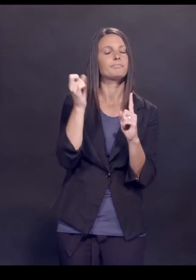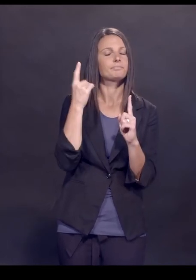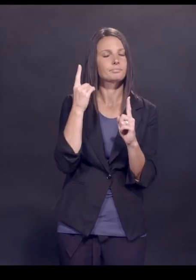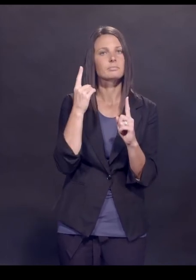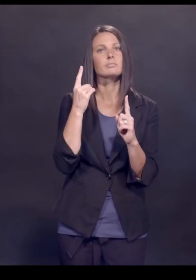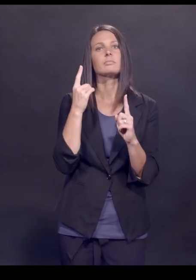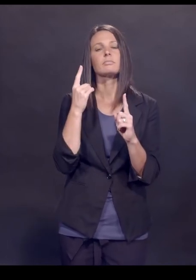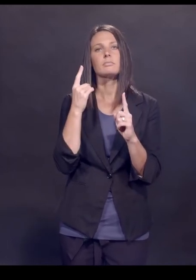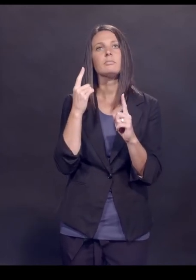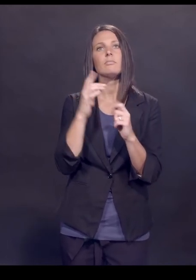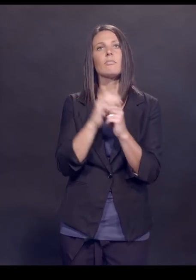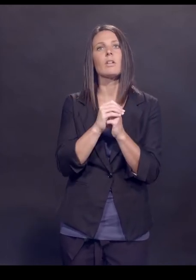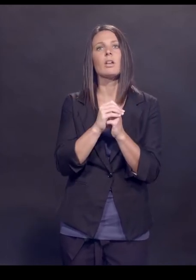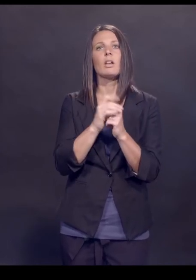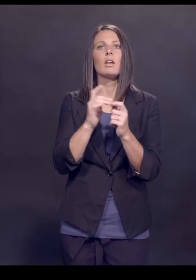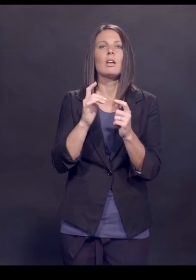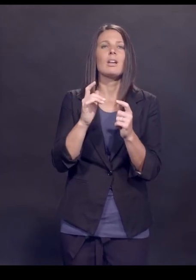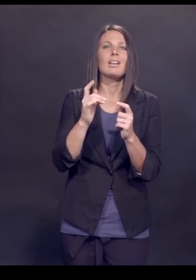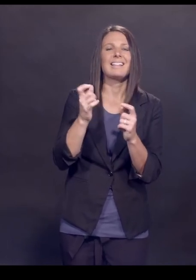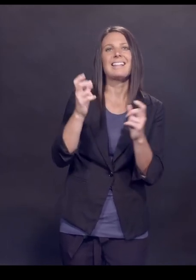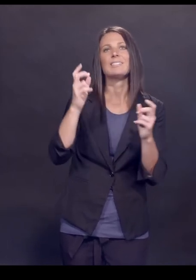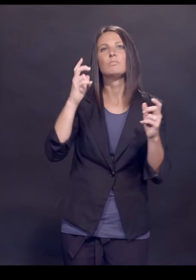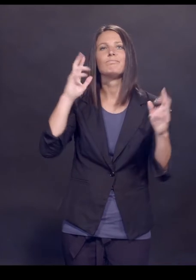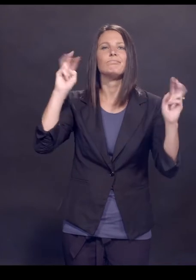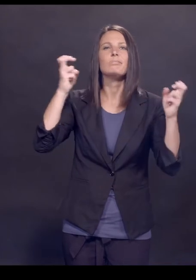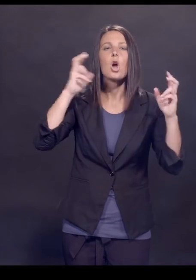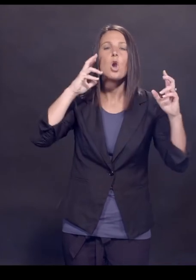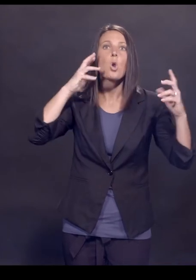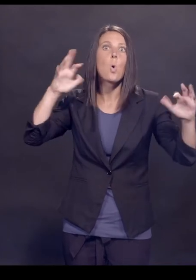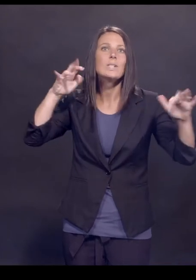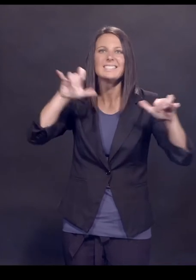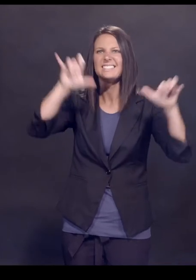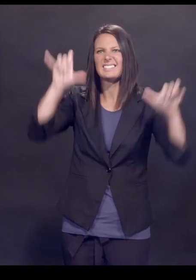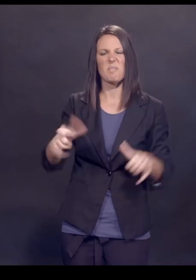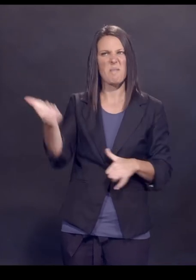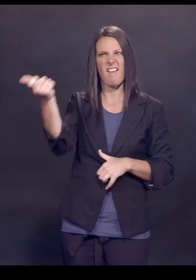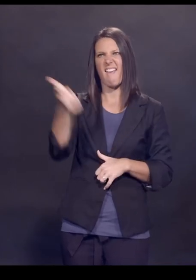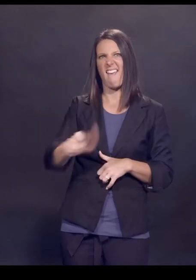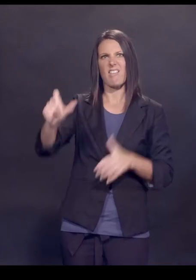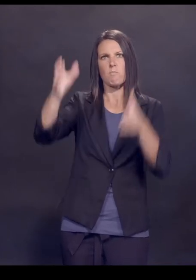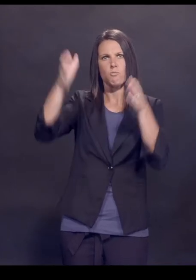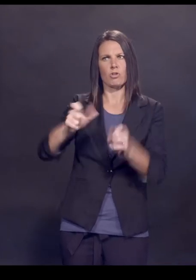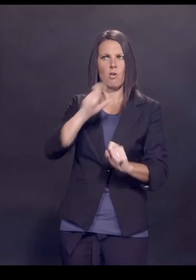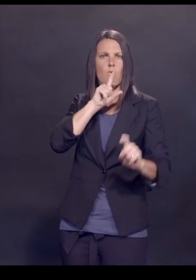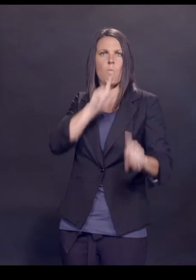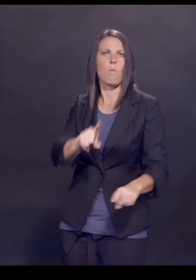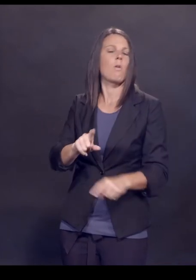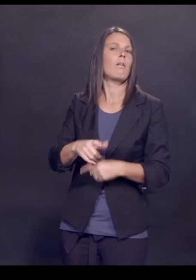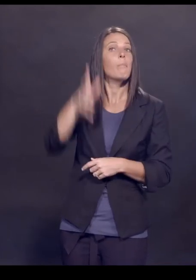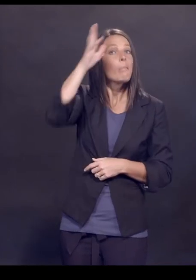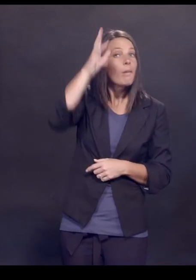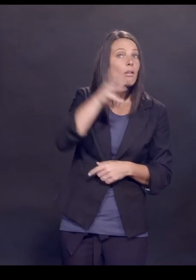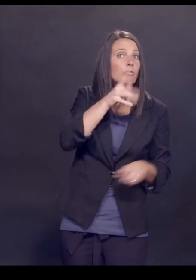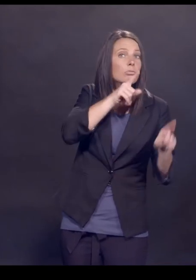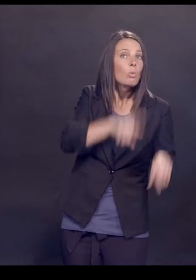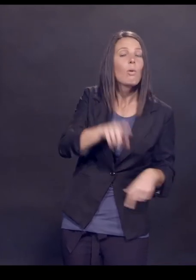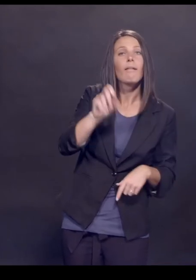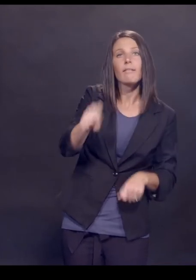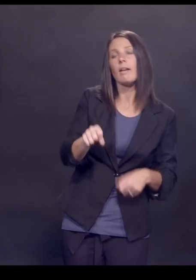it's, it's, as we say euphemistically, a noisy system. Anybody can report, you know, parents can report,